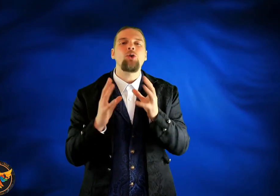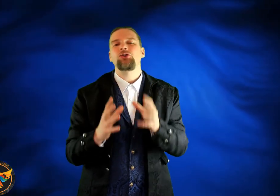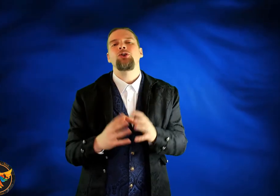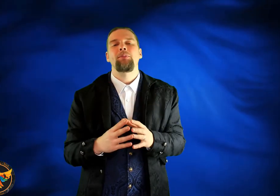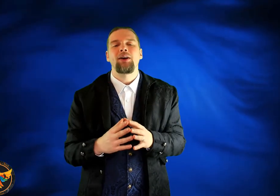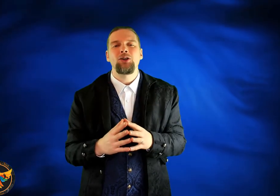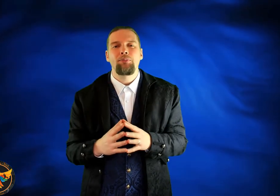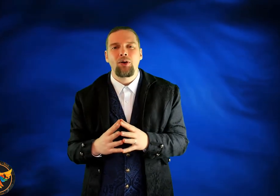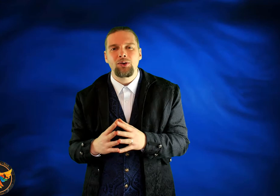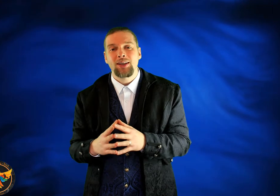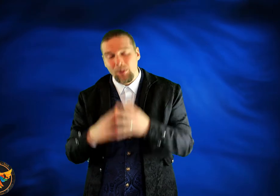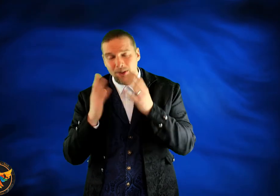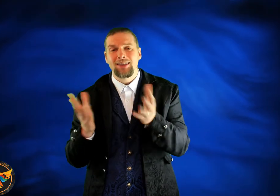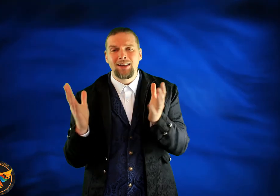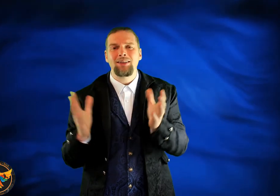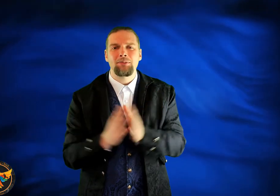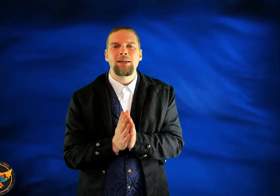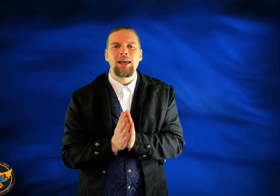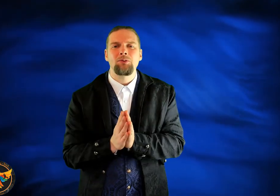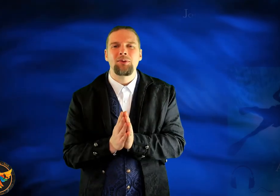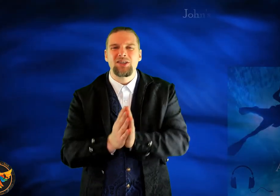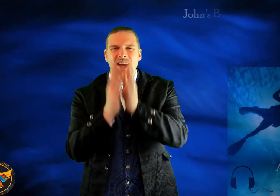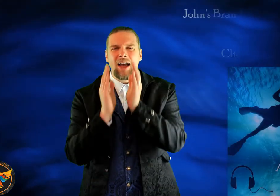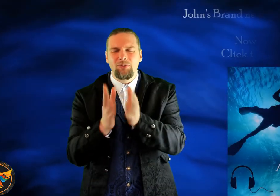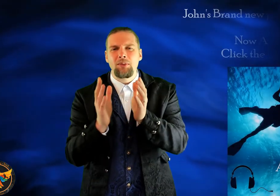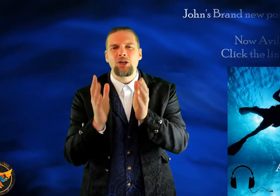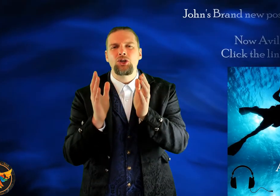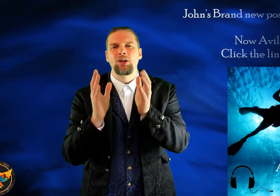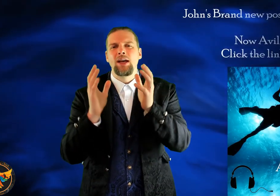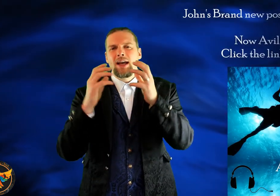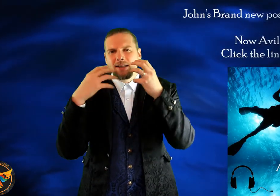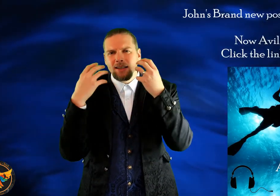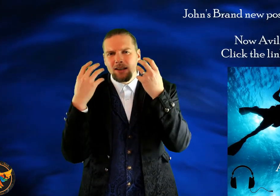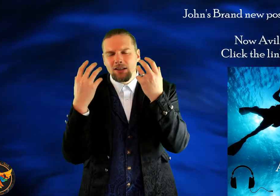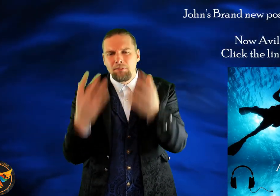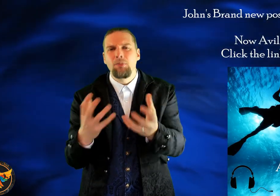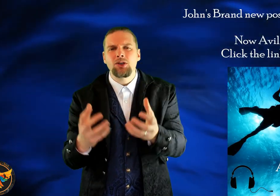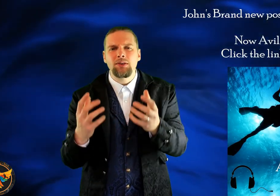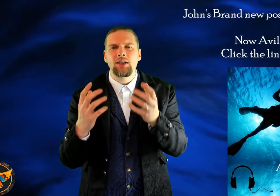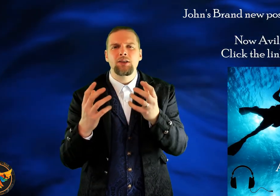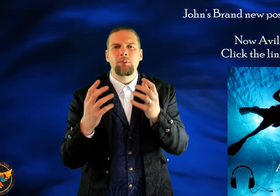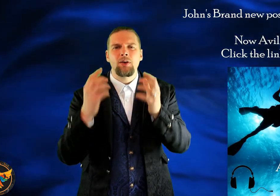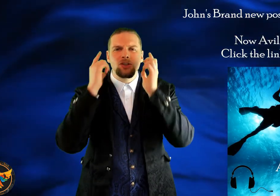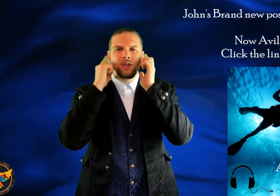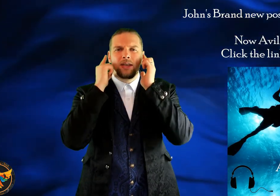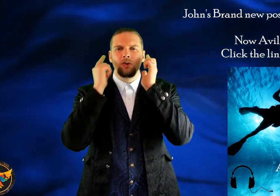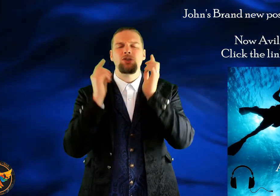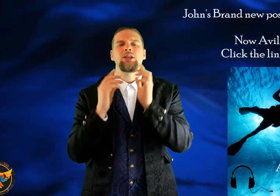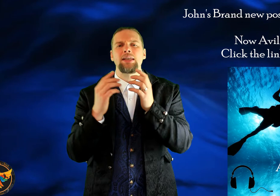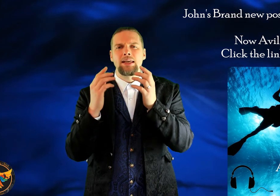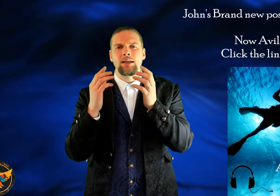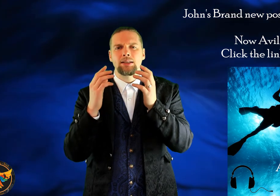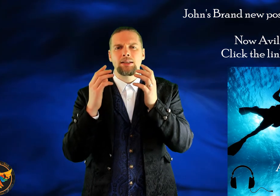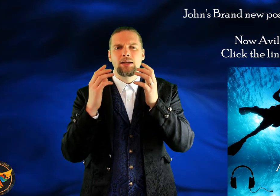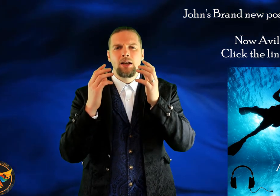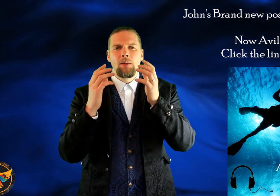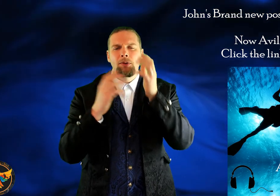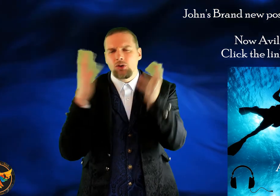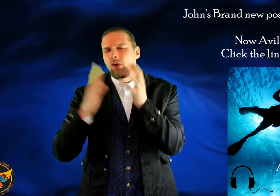also got a brand new product out that's still to be named, but it's an affirmation. It's an immersive experience that goes in the ears because all